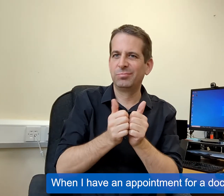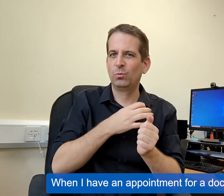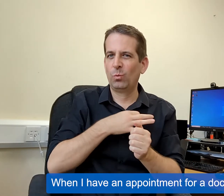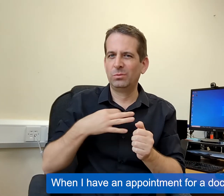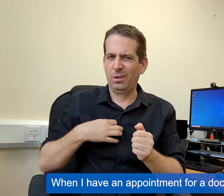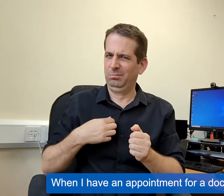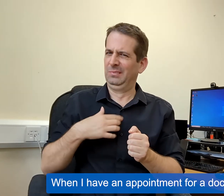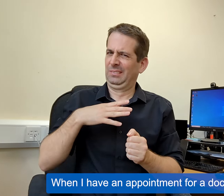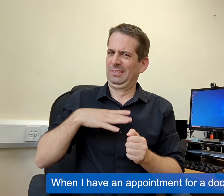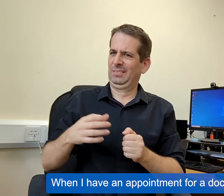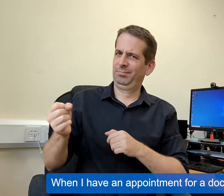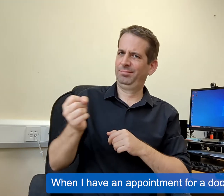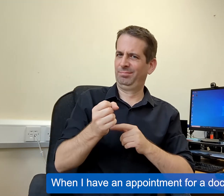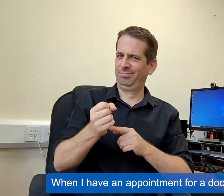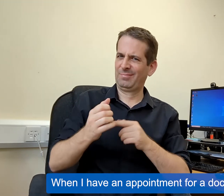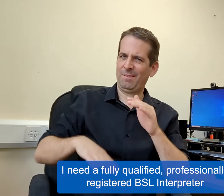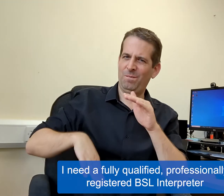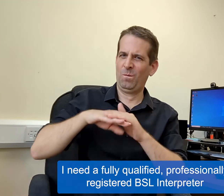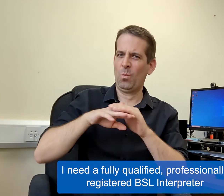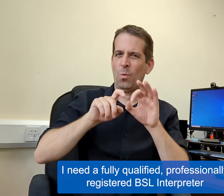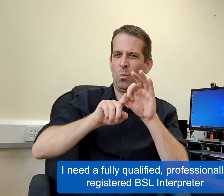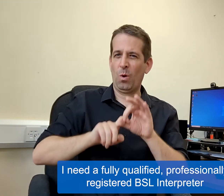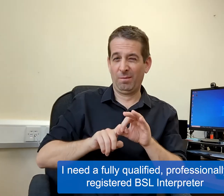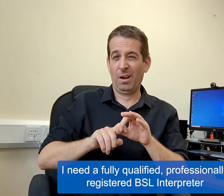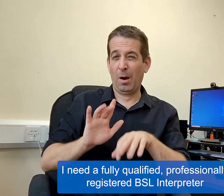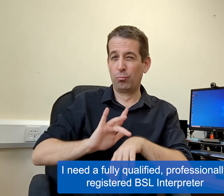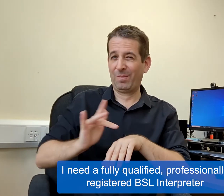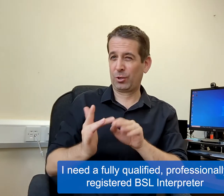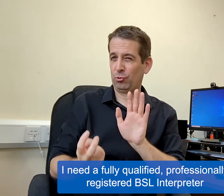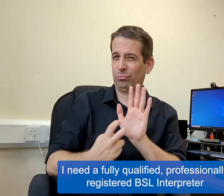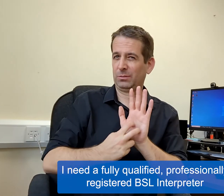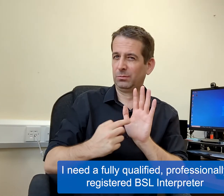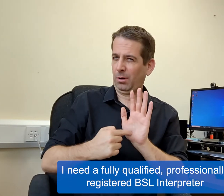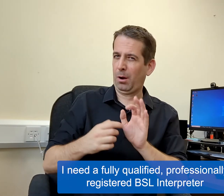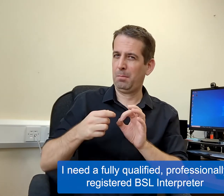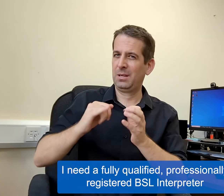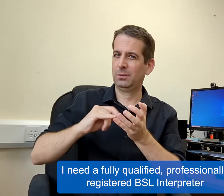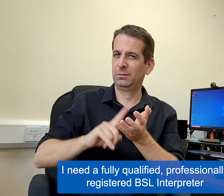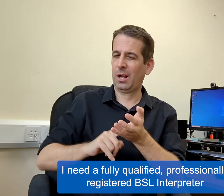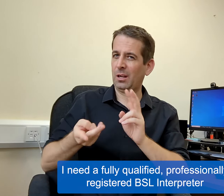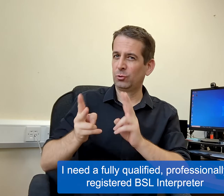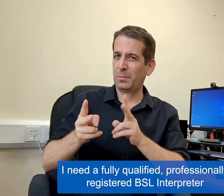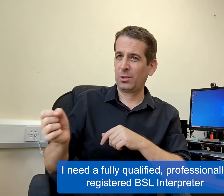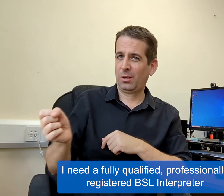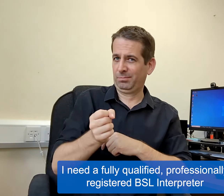When I have an appointment for a doctor, I need a fully qualified, professionally registered BSL interpreter so we can effectively